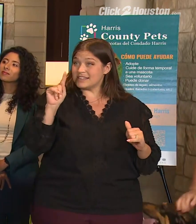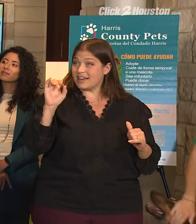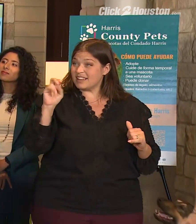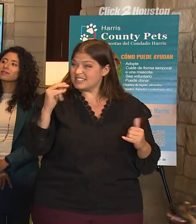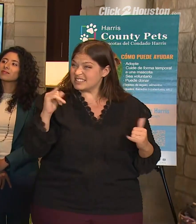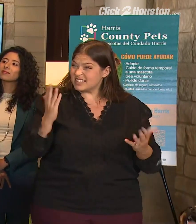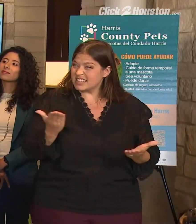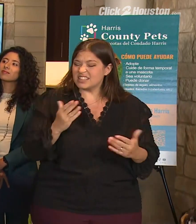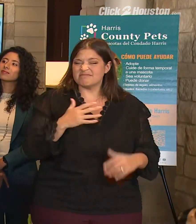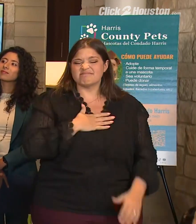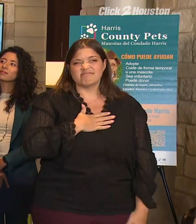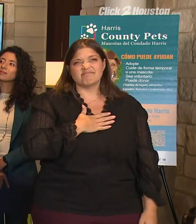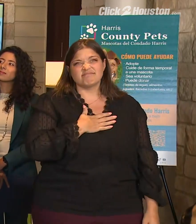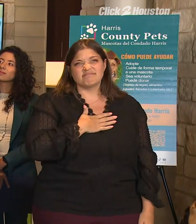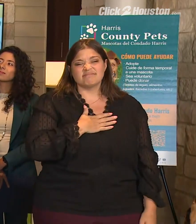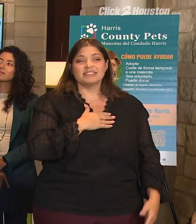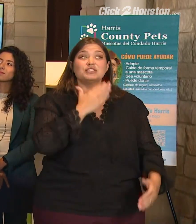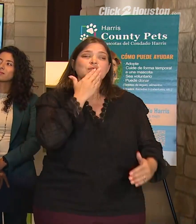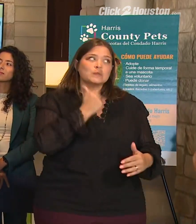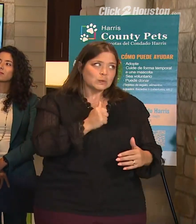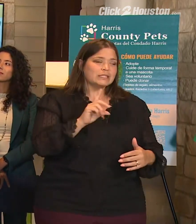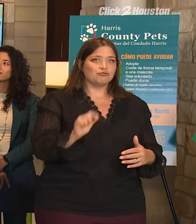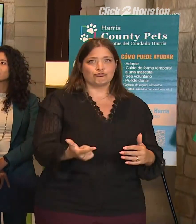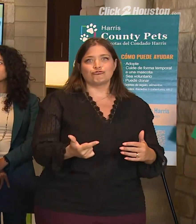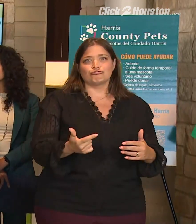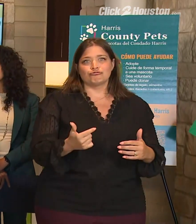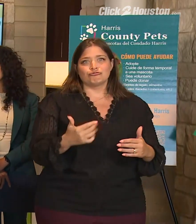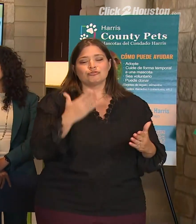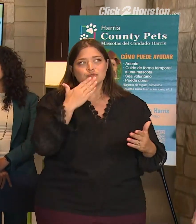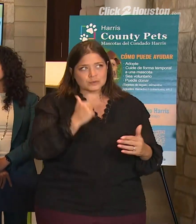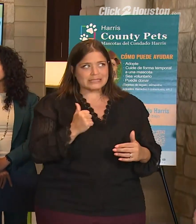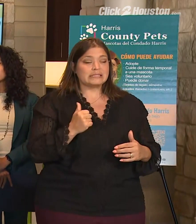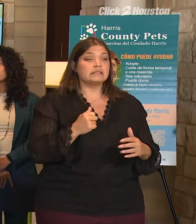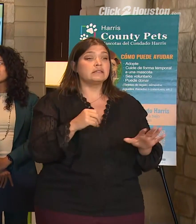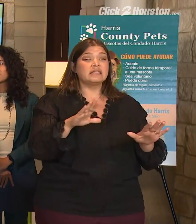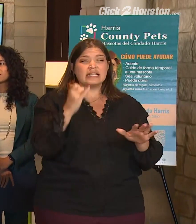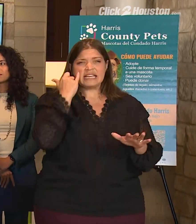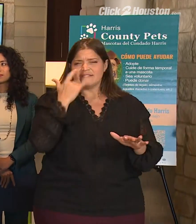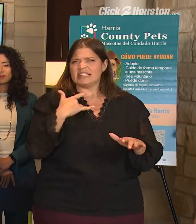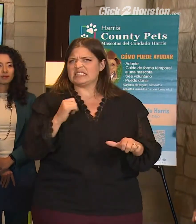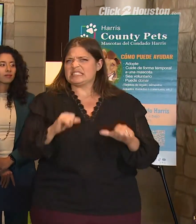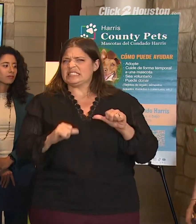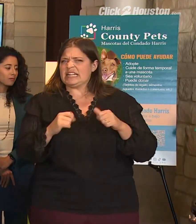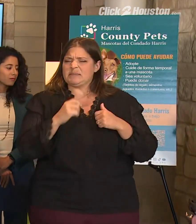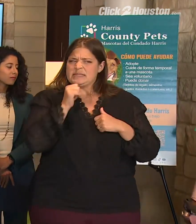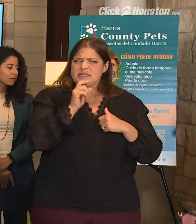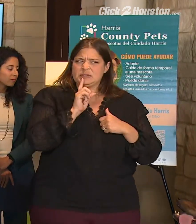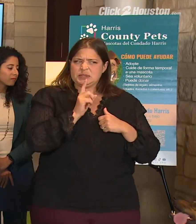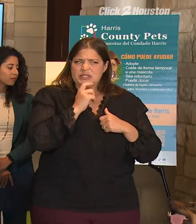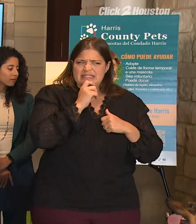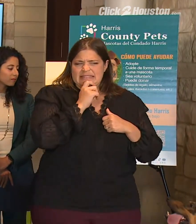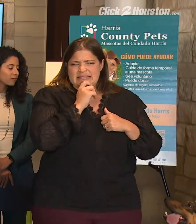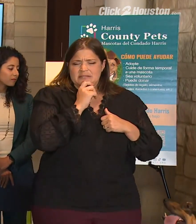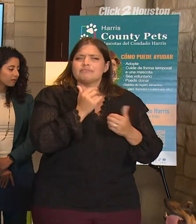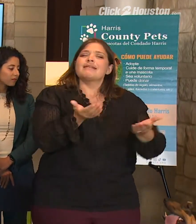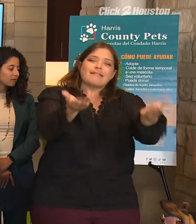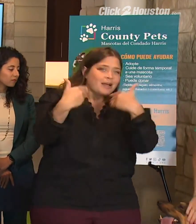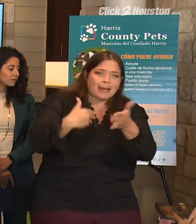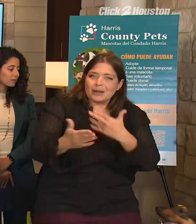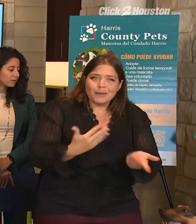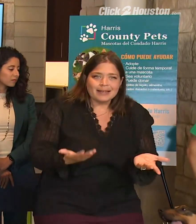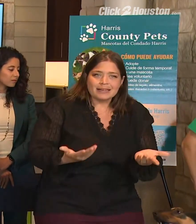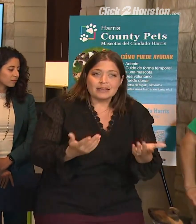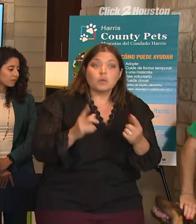Well, again, you come. If you're not sure, come anyway. Once you get to